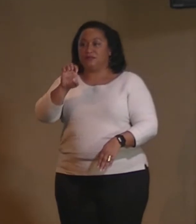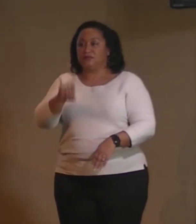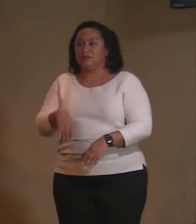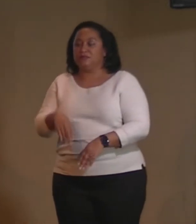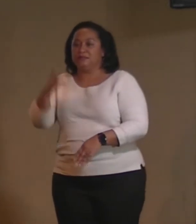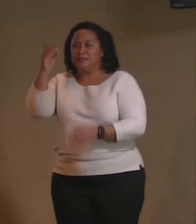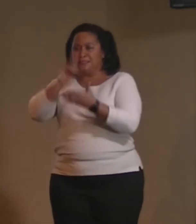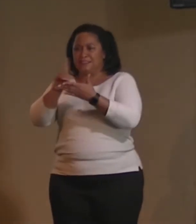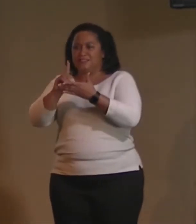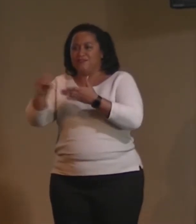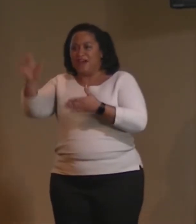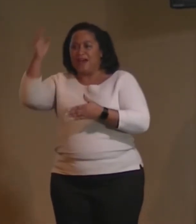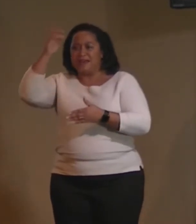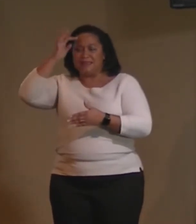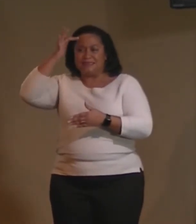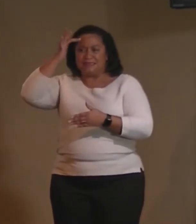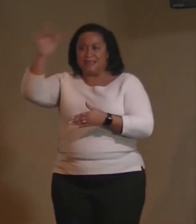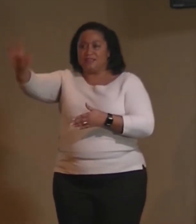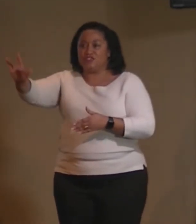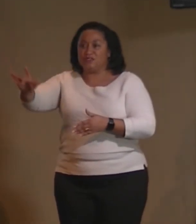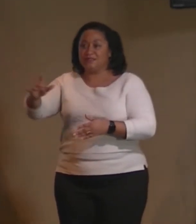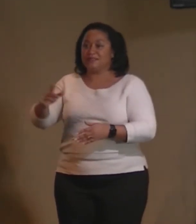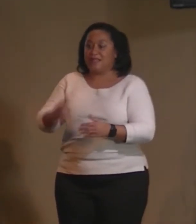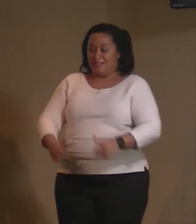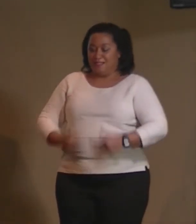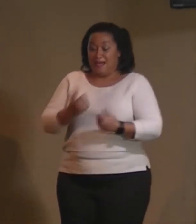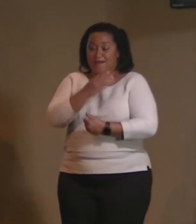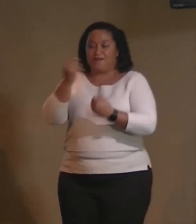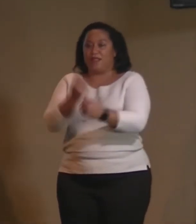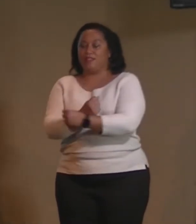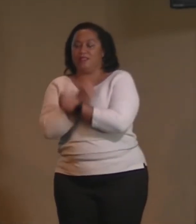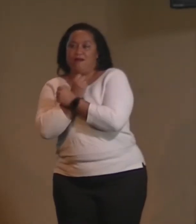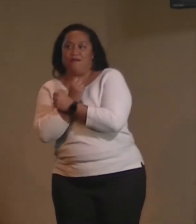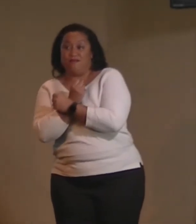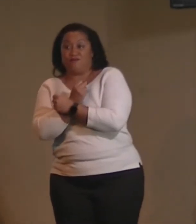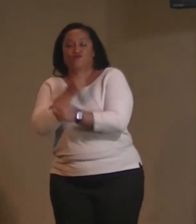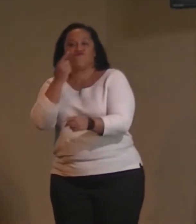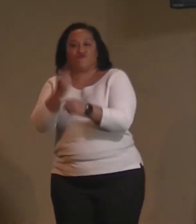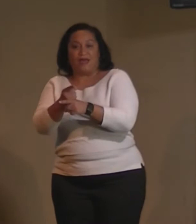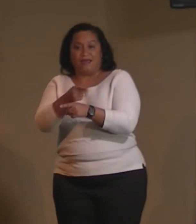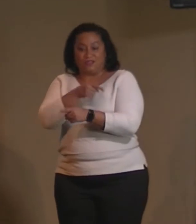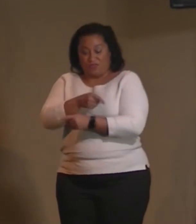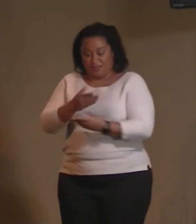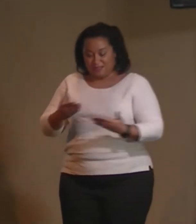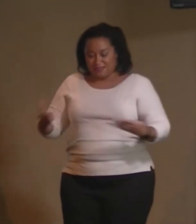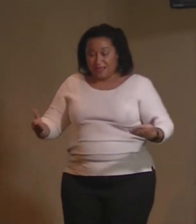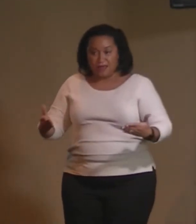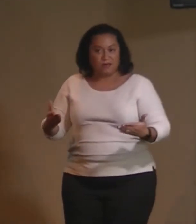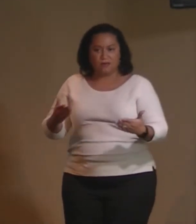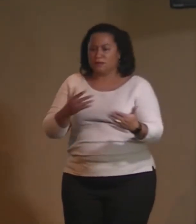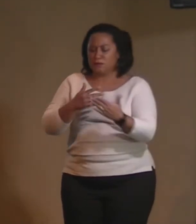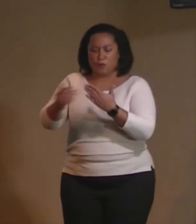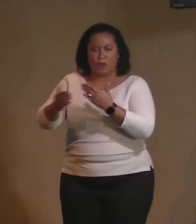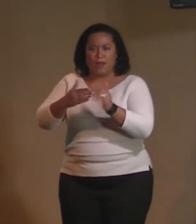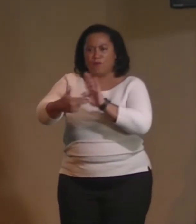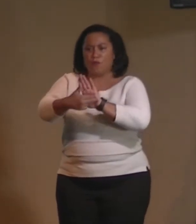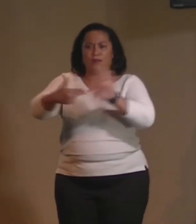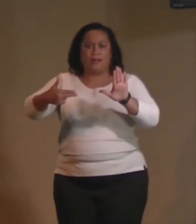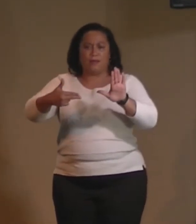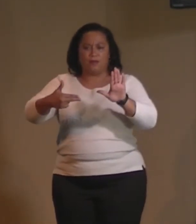Divine intelligence. Life and love. Life and love. Right? So these things. The thing itself is whatever we are calling God.